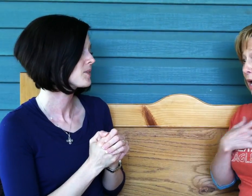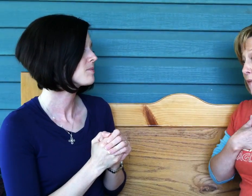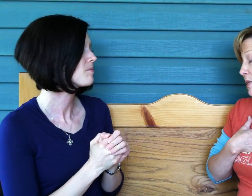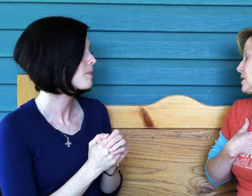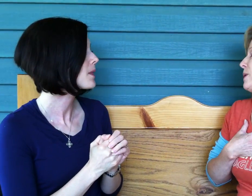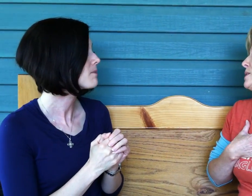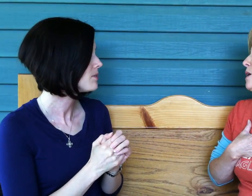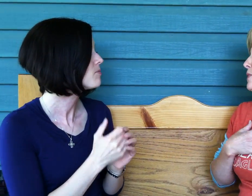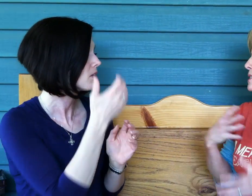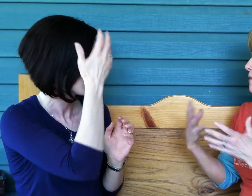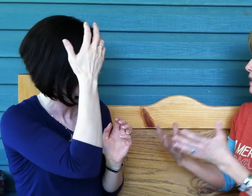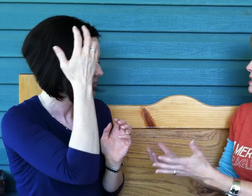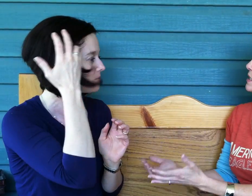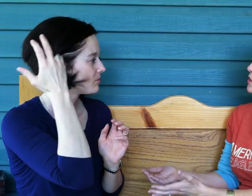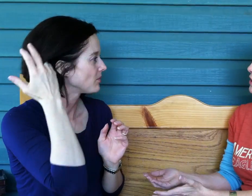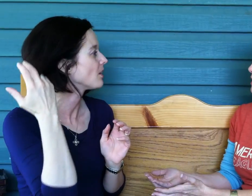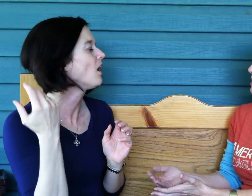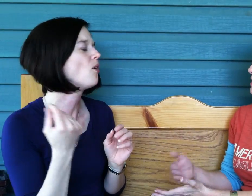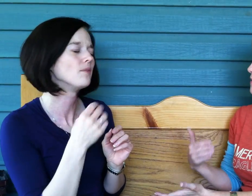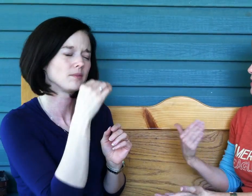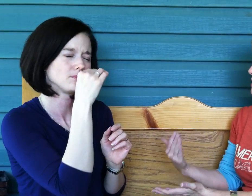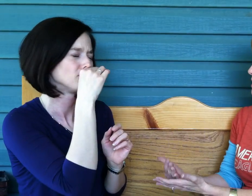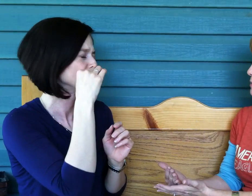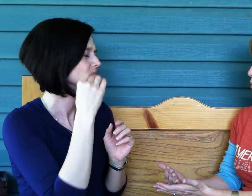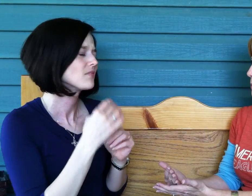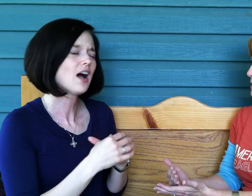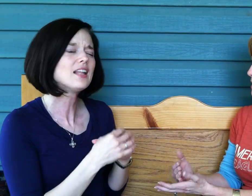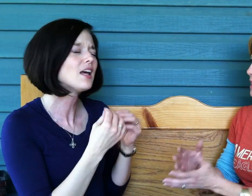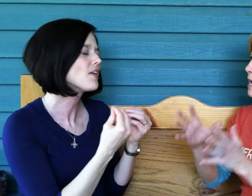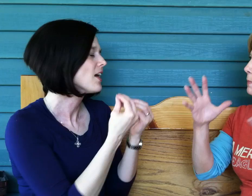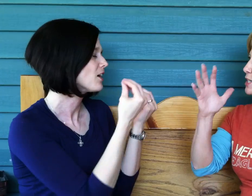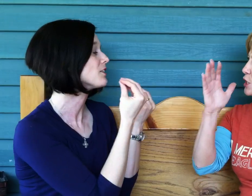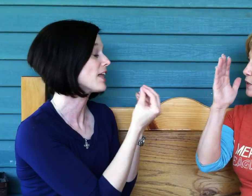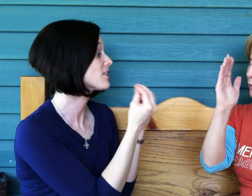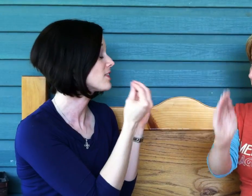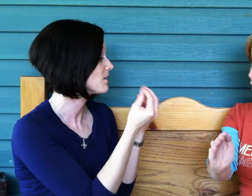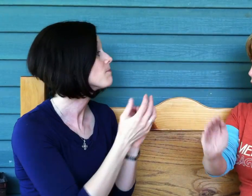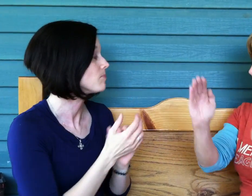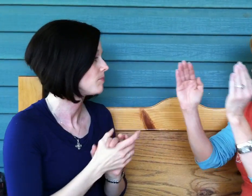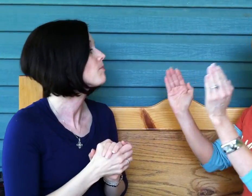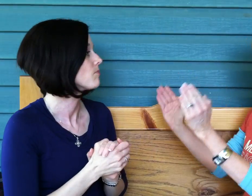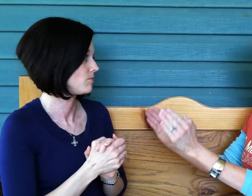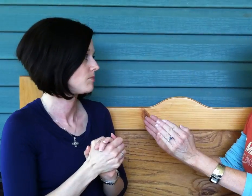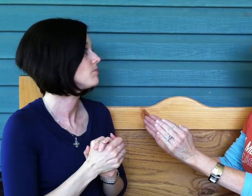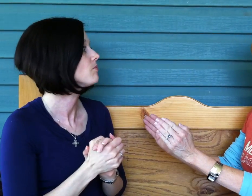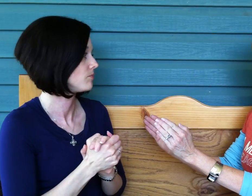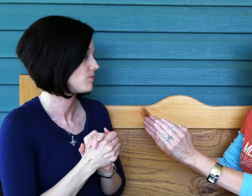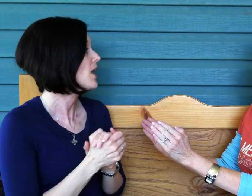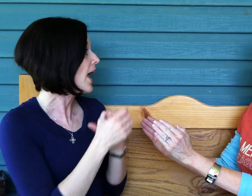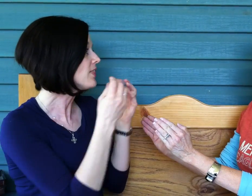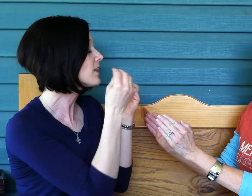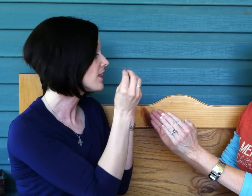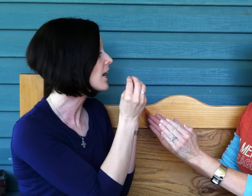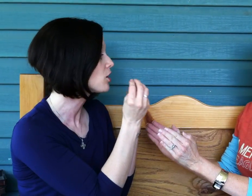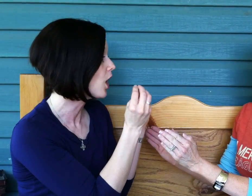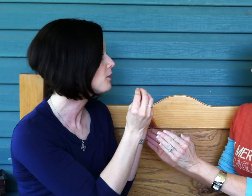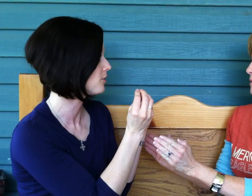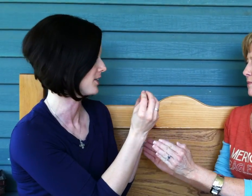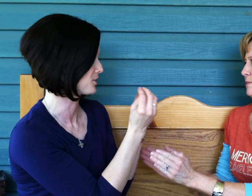confidence in myself, it's confidence in His goodness, confidence in His promises. I love that. But it's shifting from the darkness to the light. And that God-fidence,